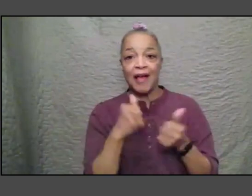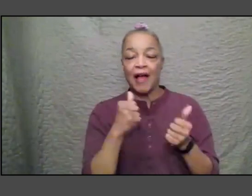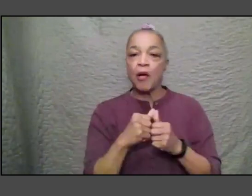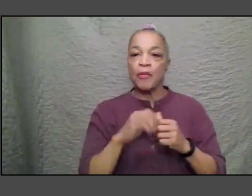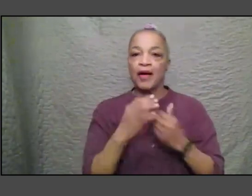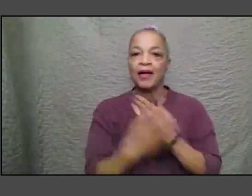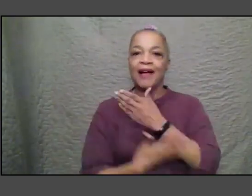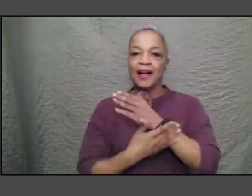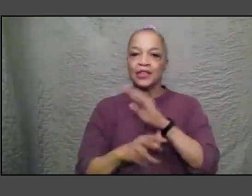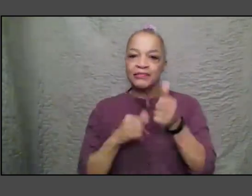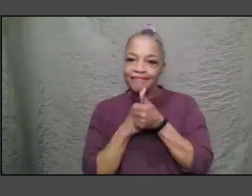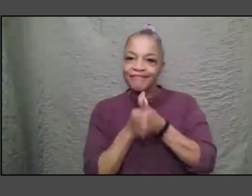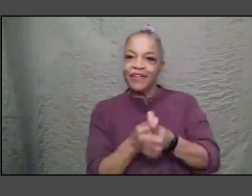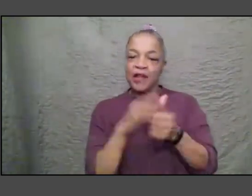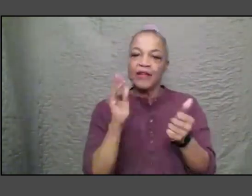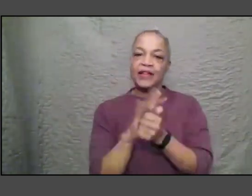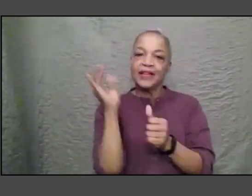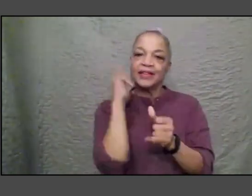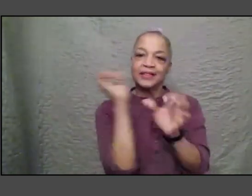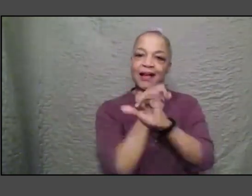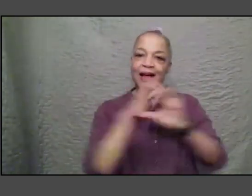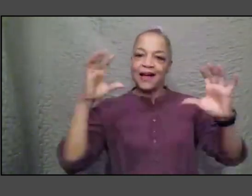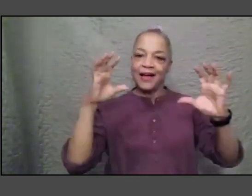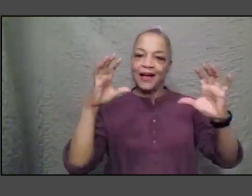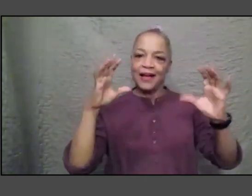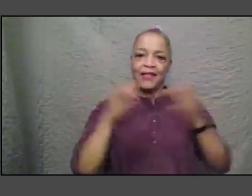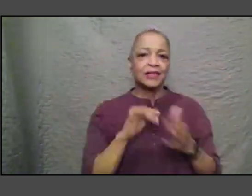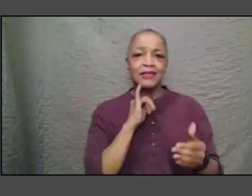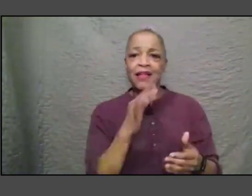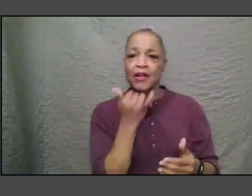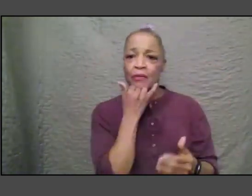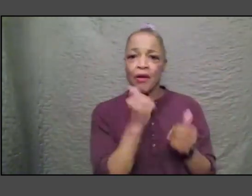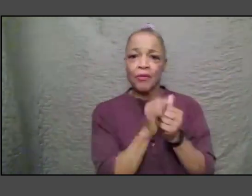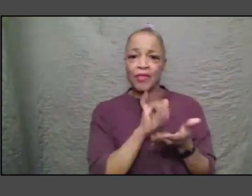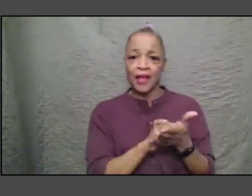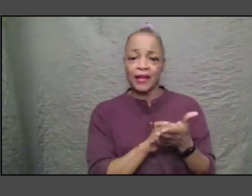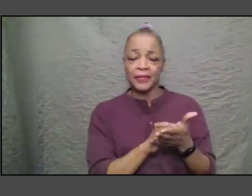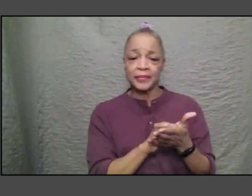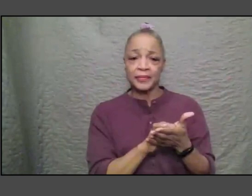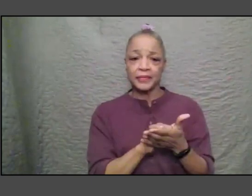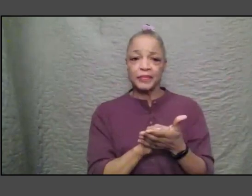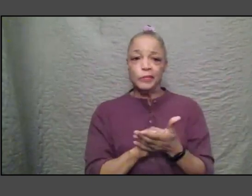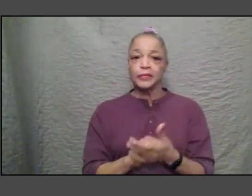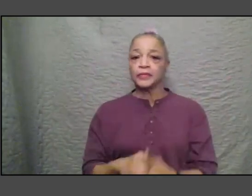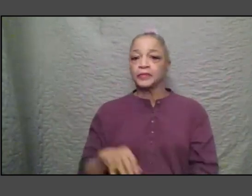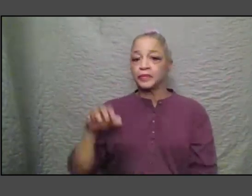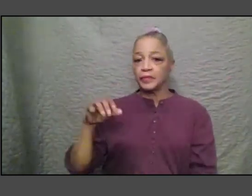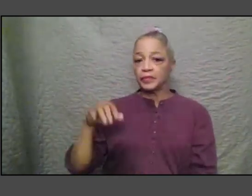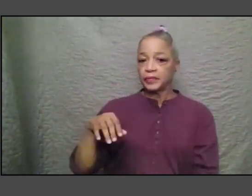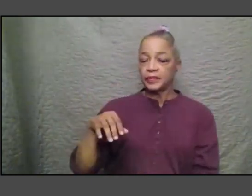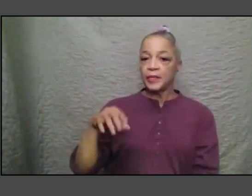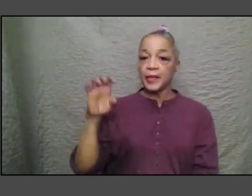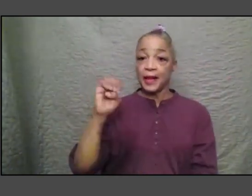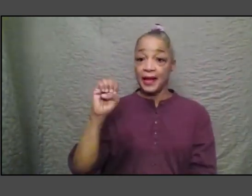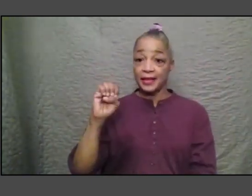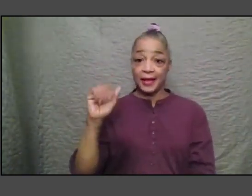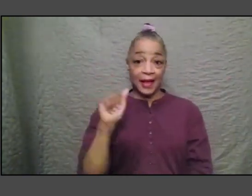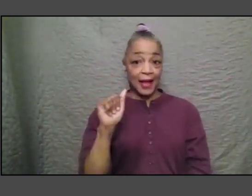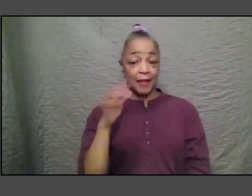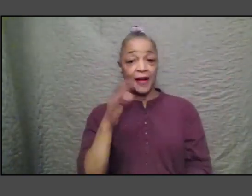that's right that's right um i have so many questions for you i'm going to ask one more before we turn to i there